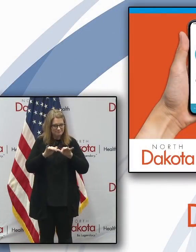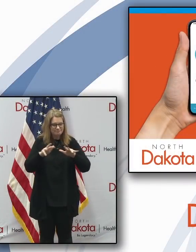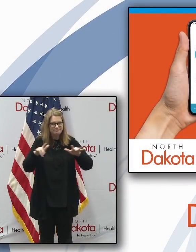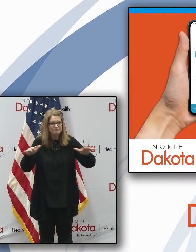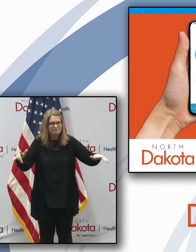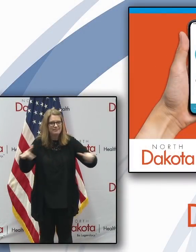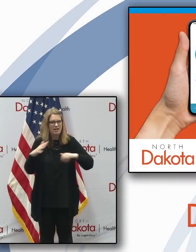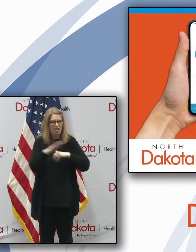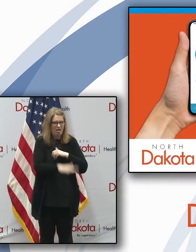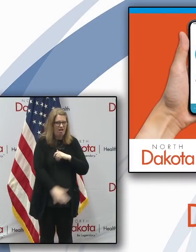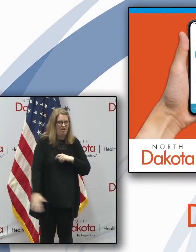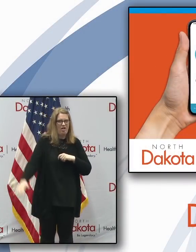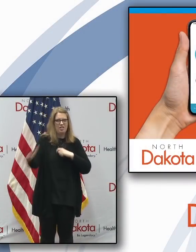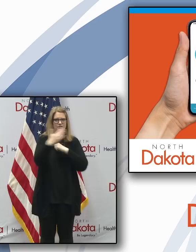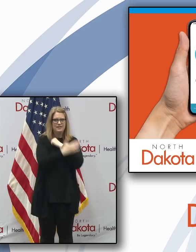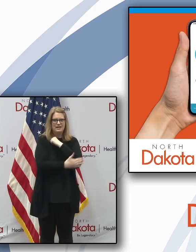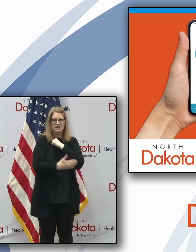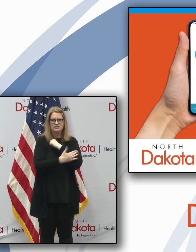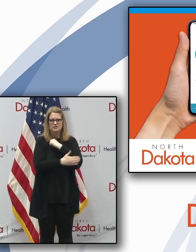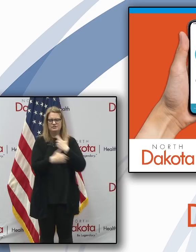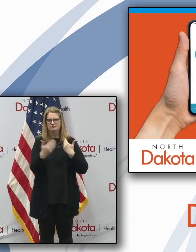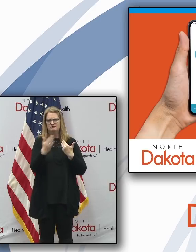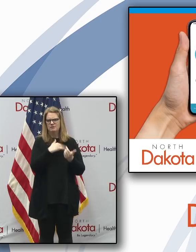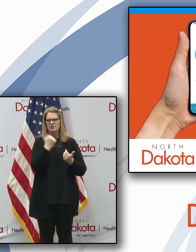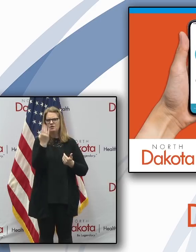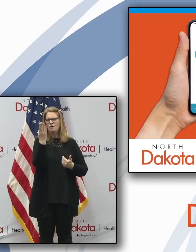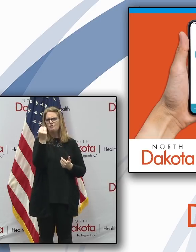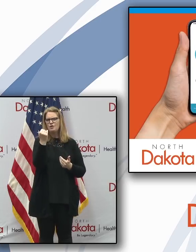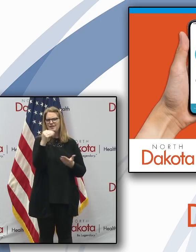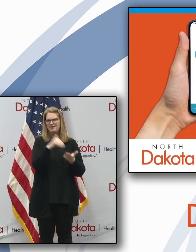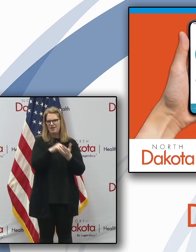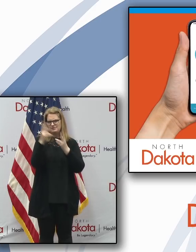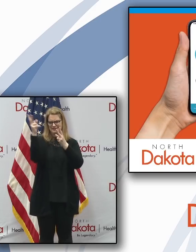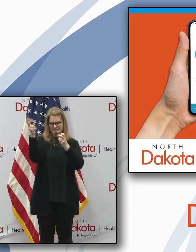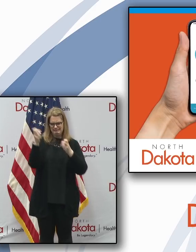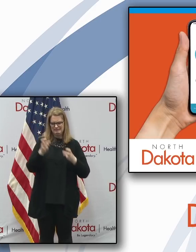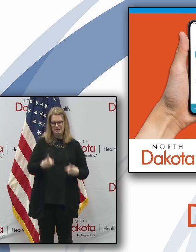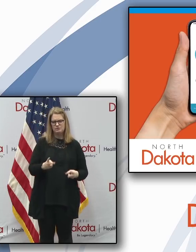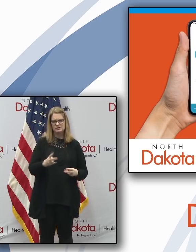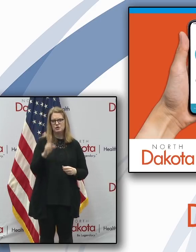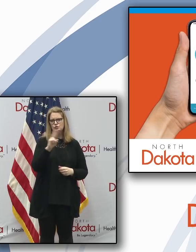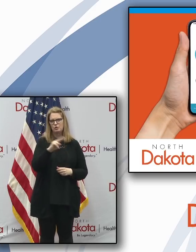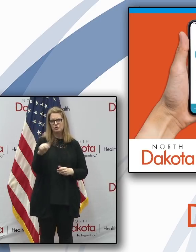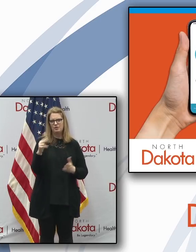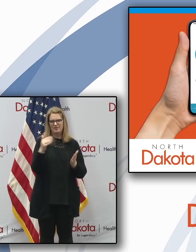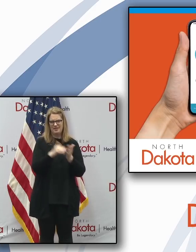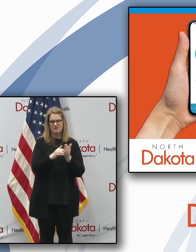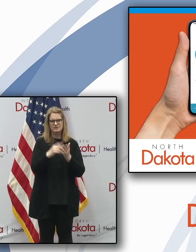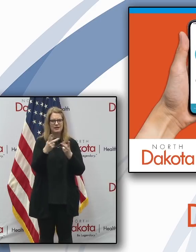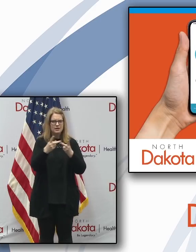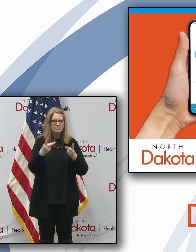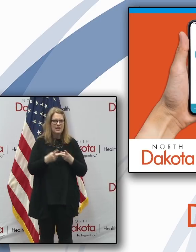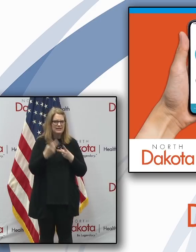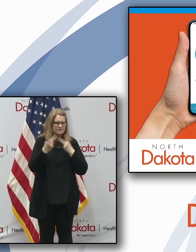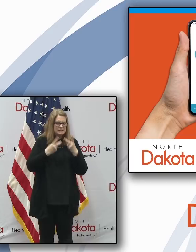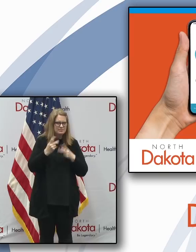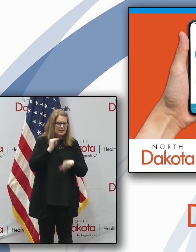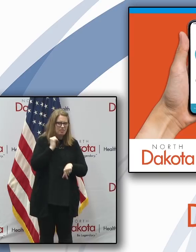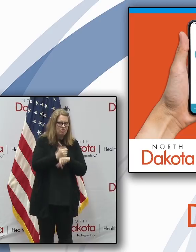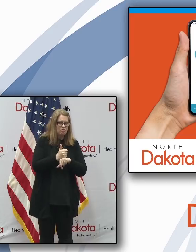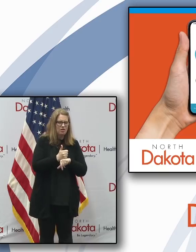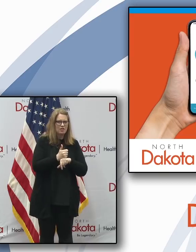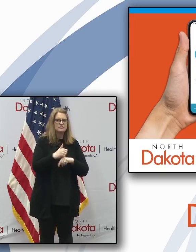close to 14,000 downloads, 22,000 place visits have been logged so far.